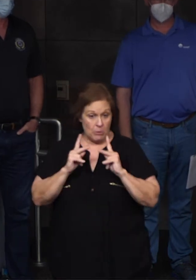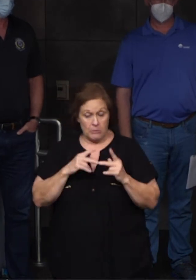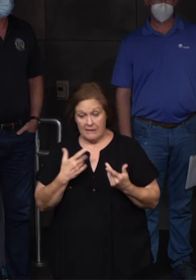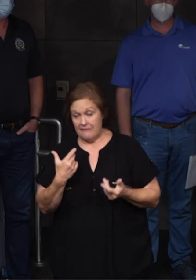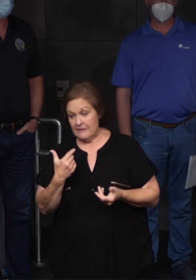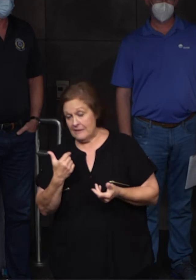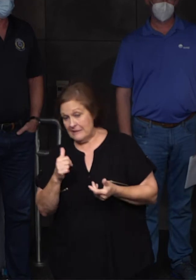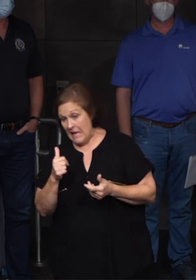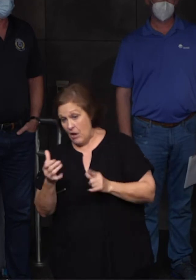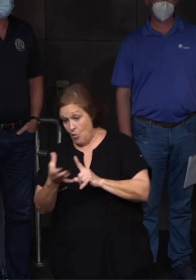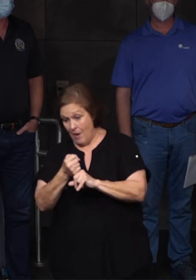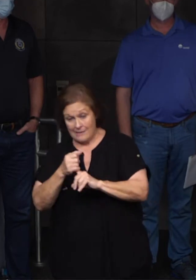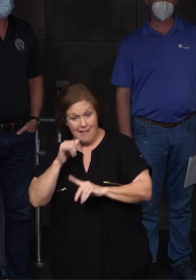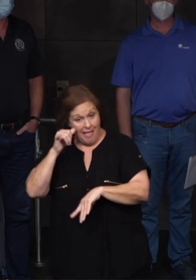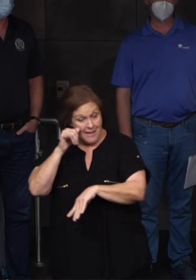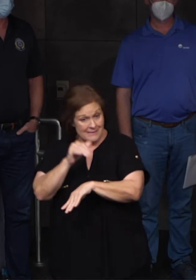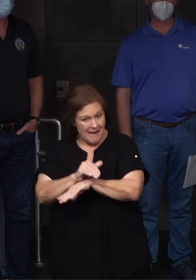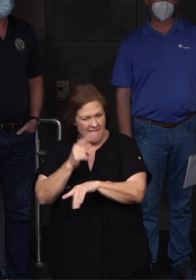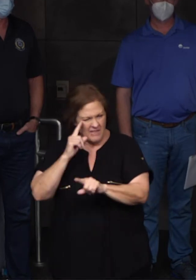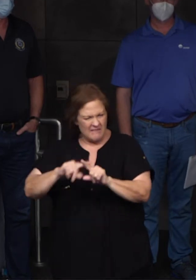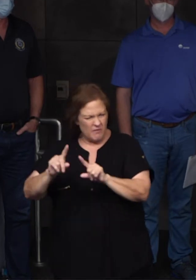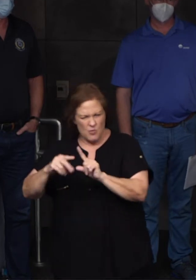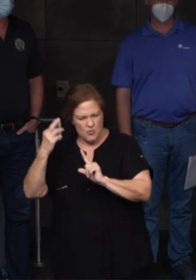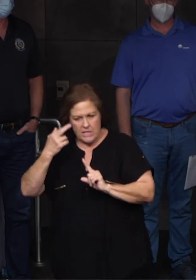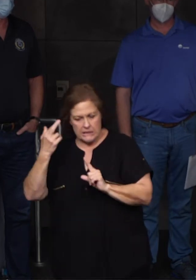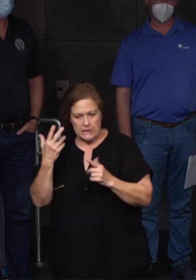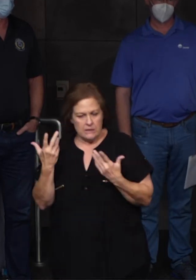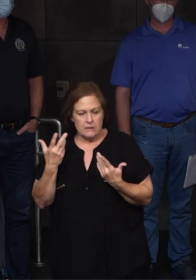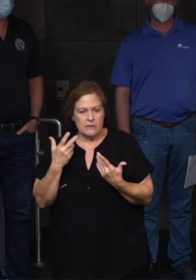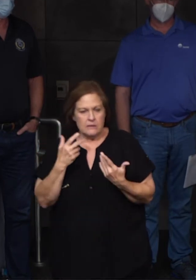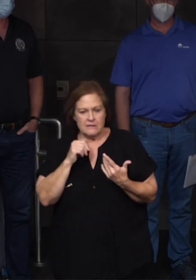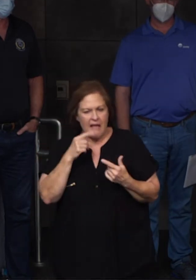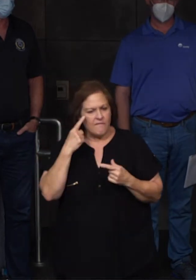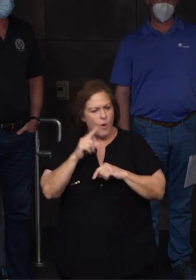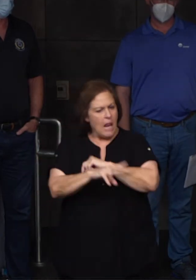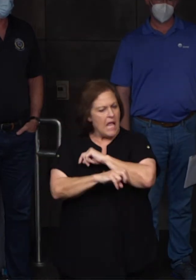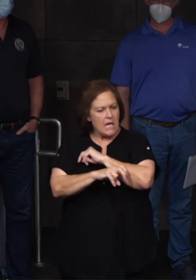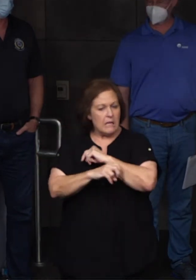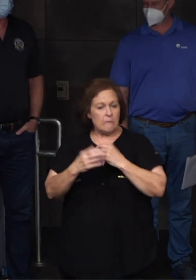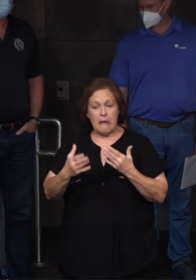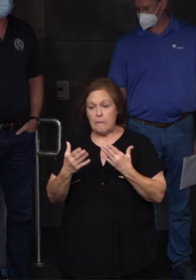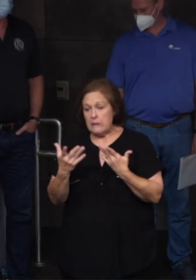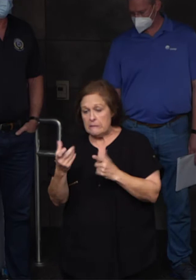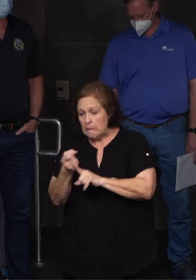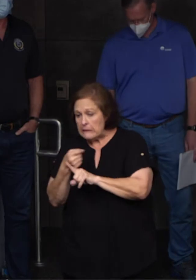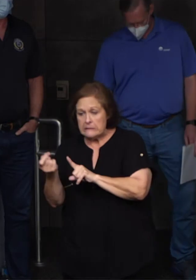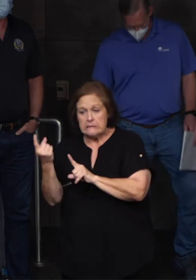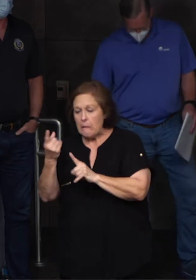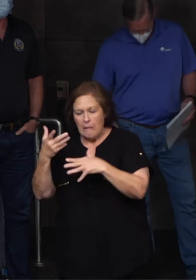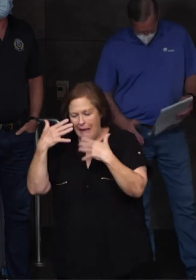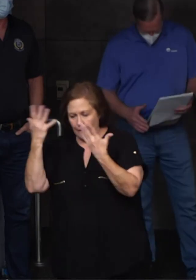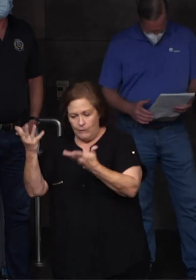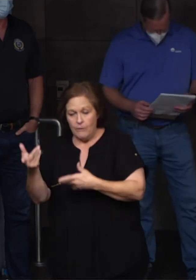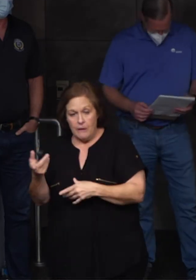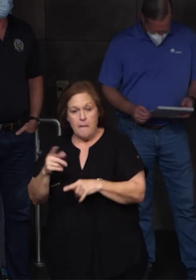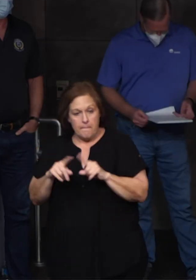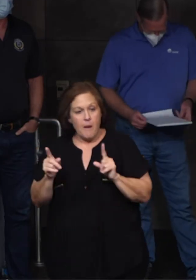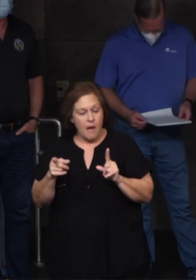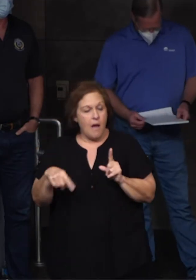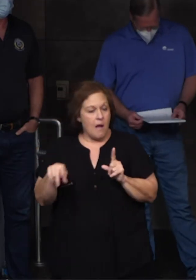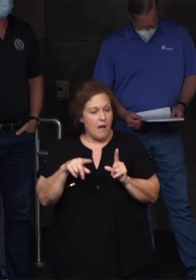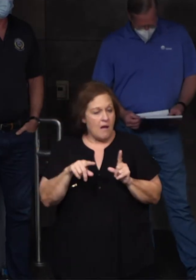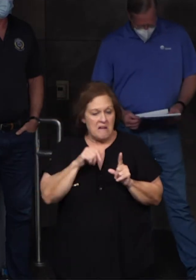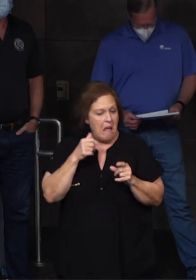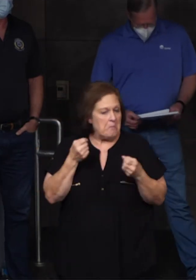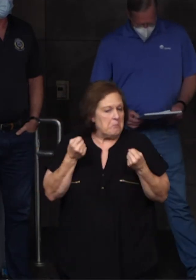total of 10 arrests last night for various offenses, not necessarily for looting. Could have been domestic offenses, but not many arrests that are